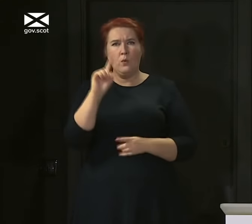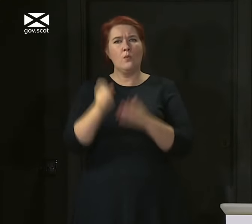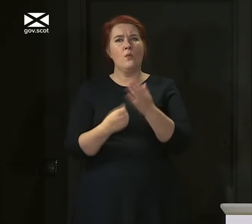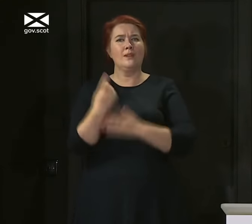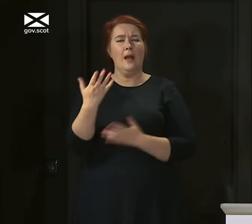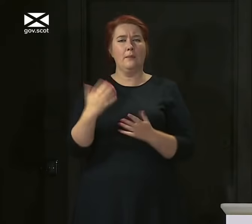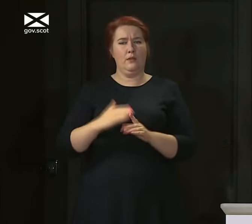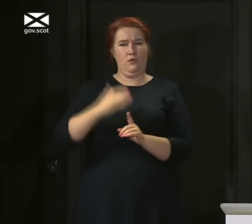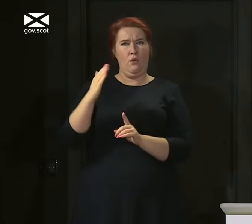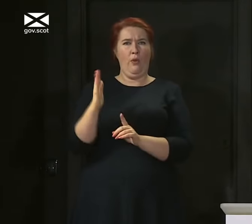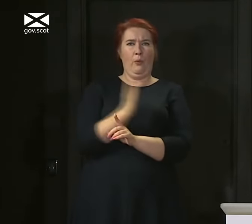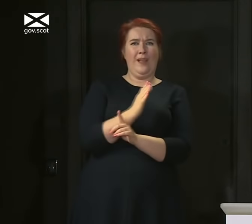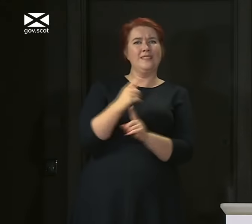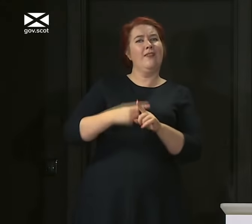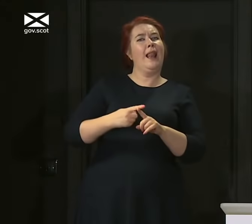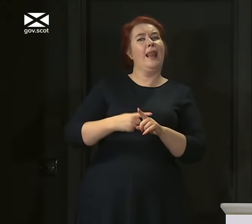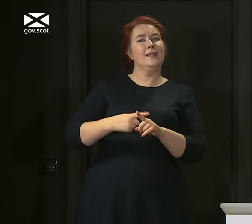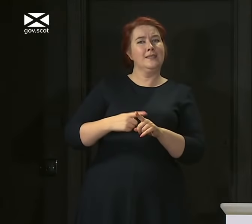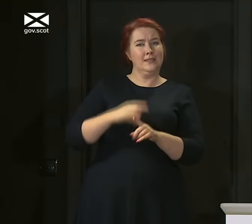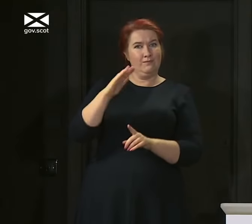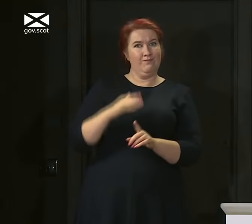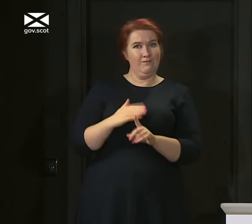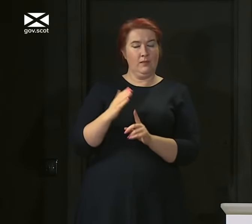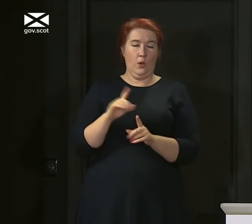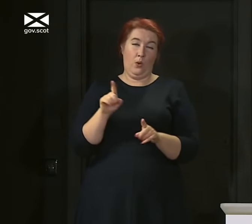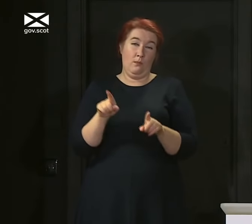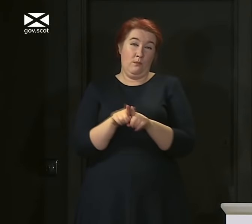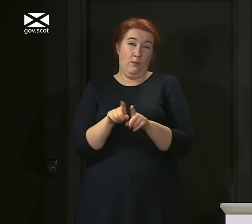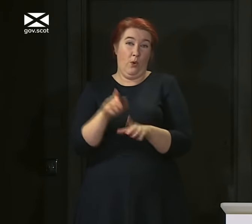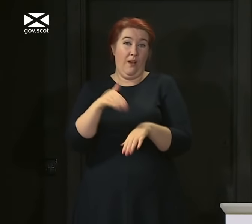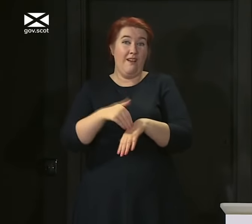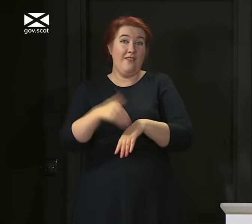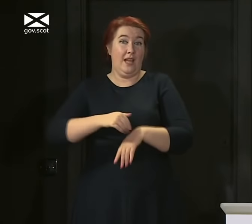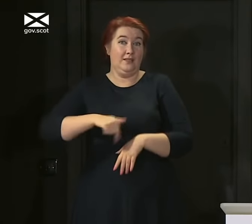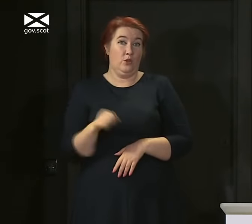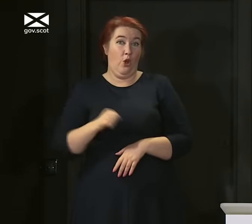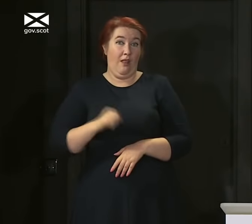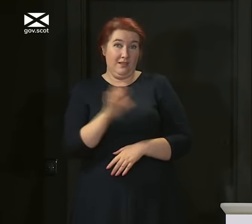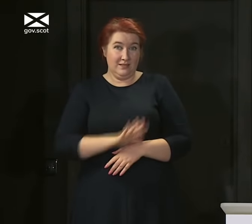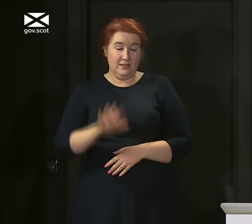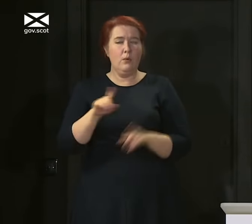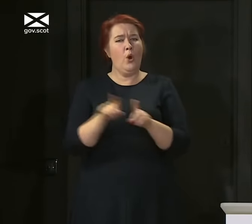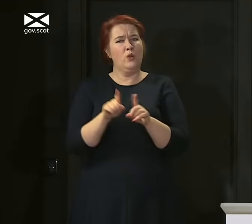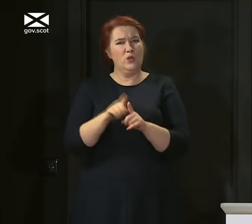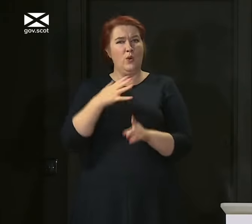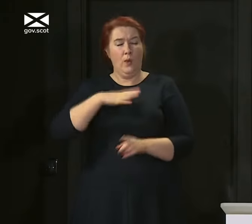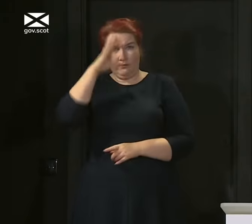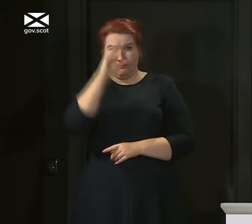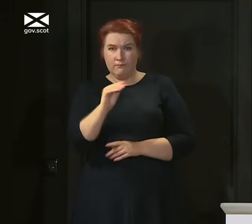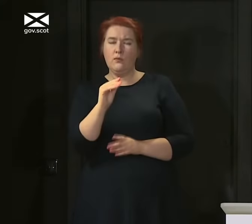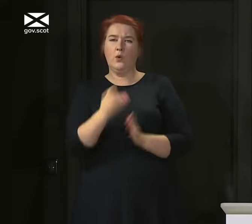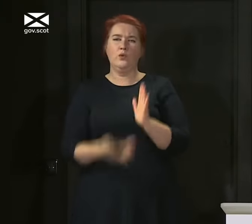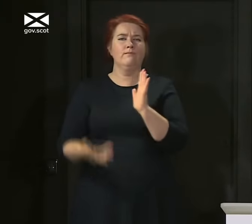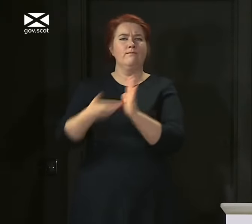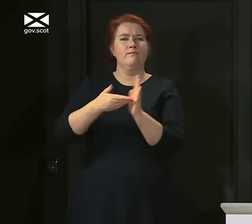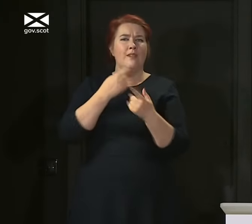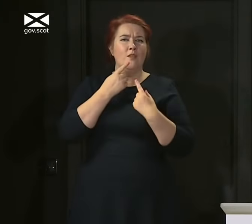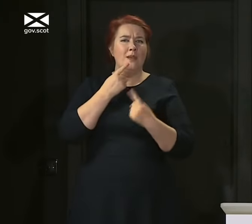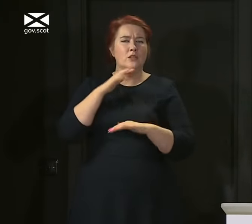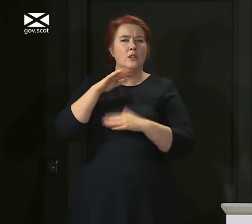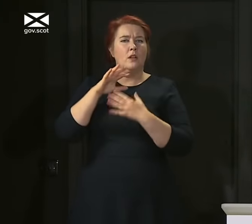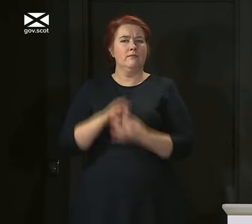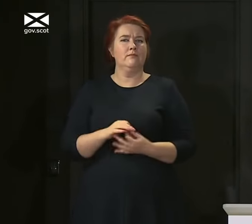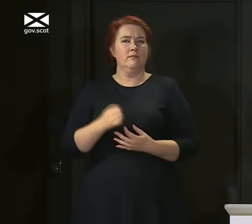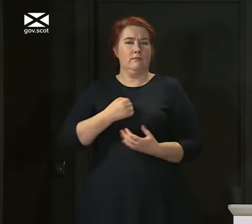of England, and in particular their implications for Scotland, but also to give you an update and some further context to